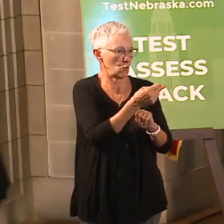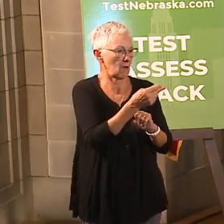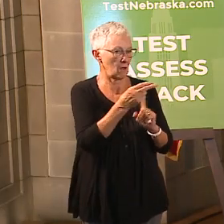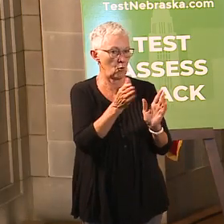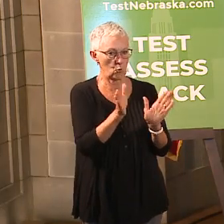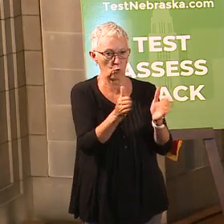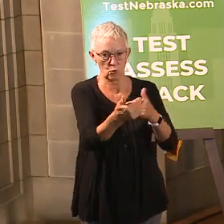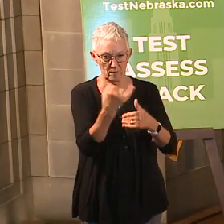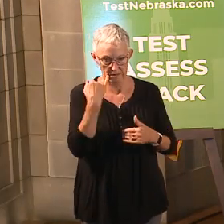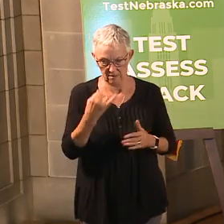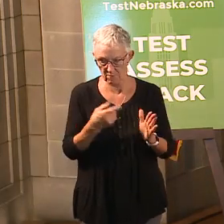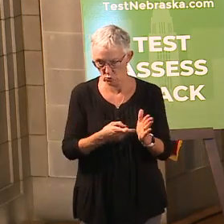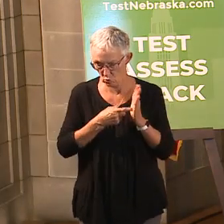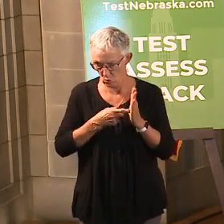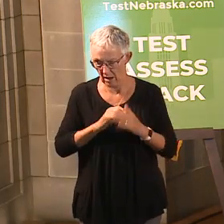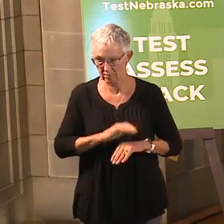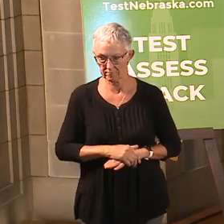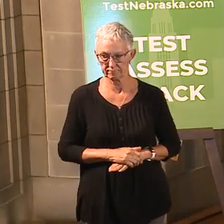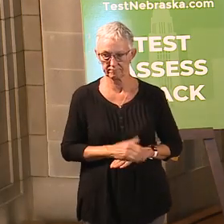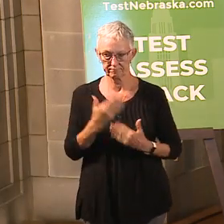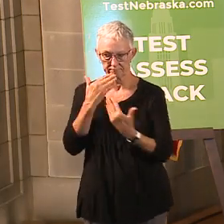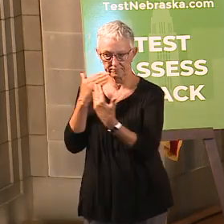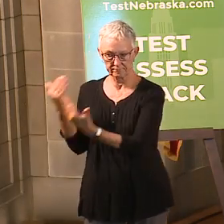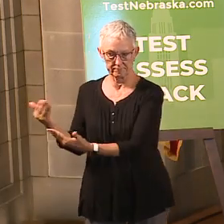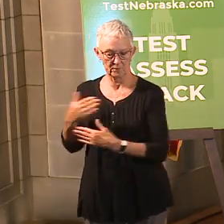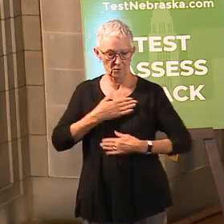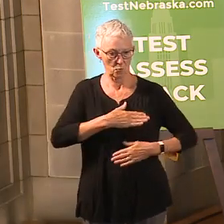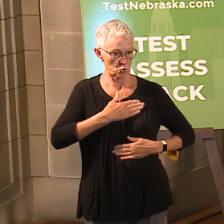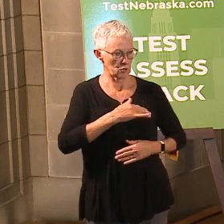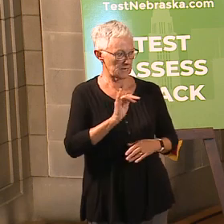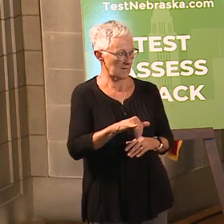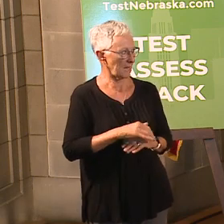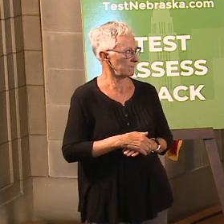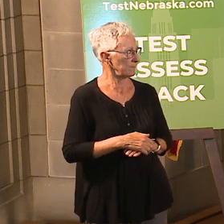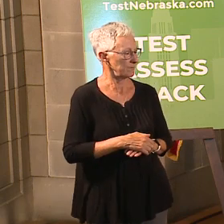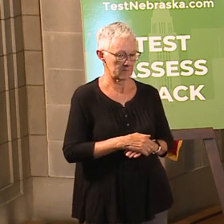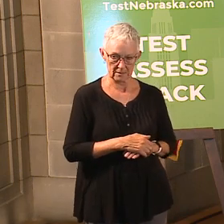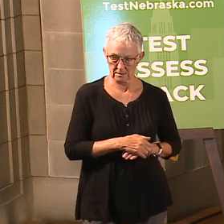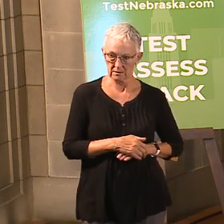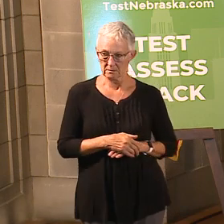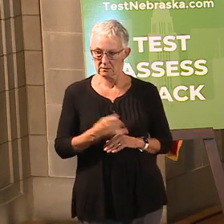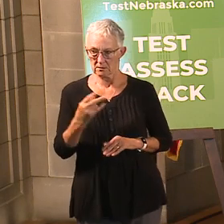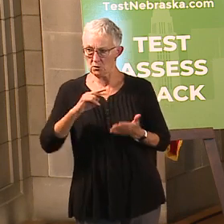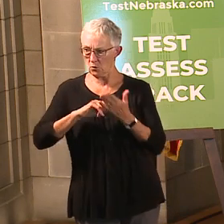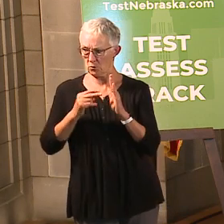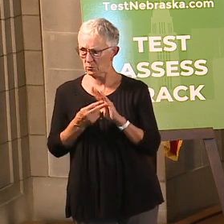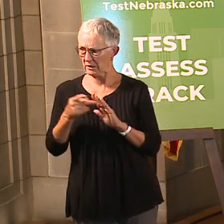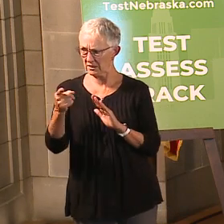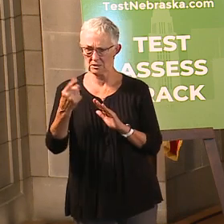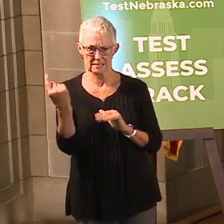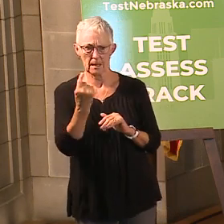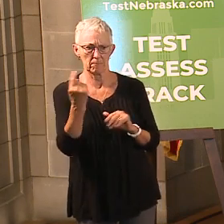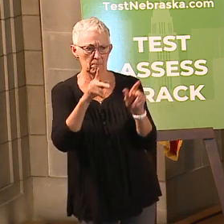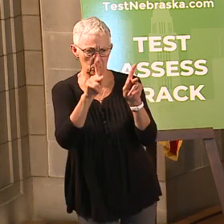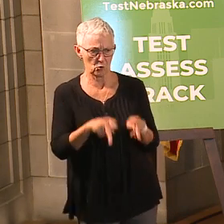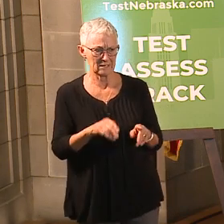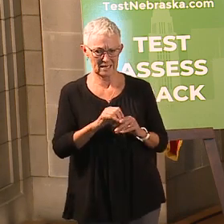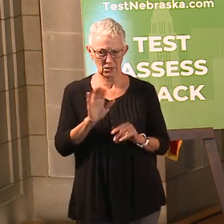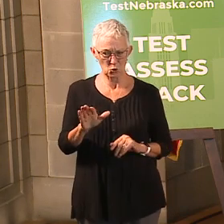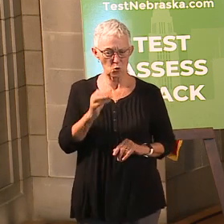Great. Thank you very much, Angie. Appreciate it. again, so similar to the vein, if you've got somebody at home who has one of those